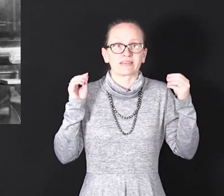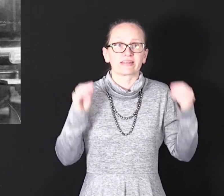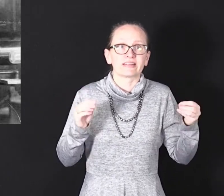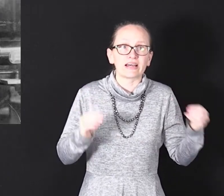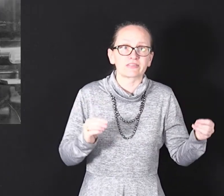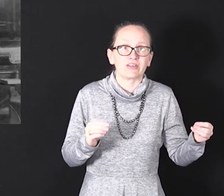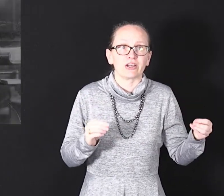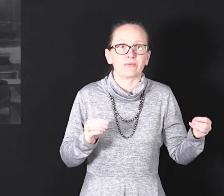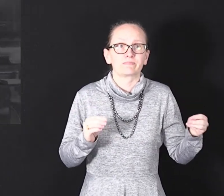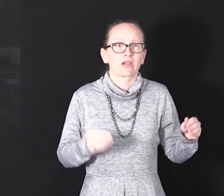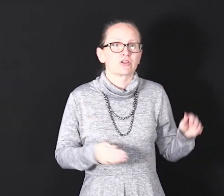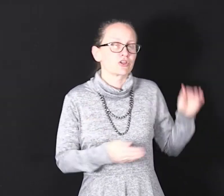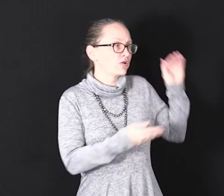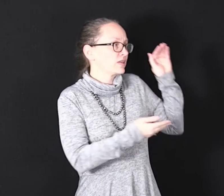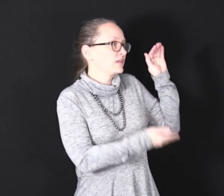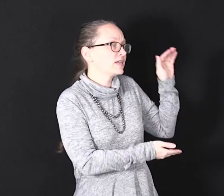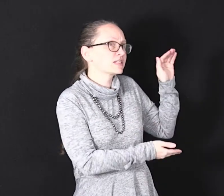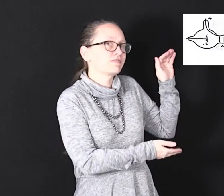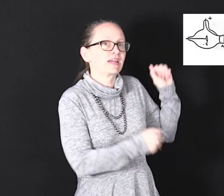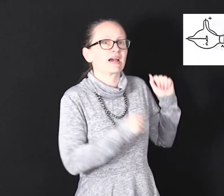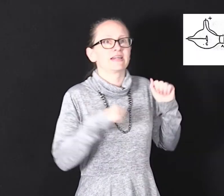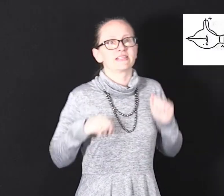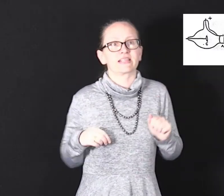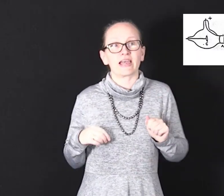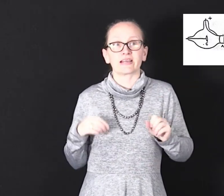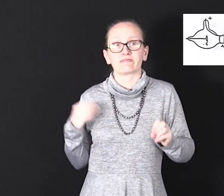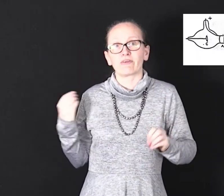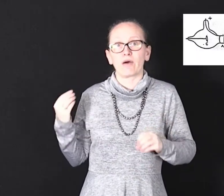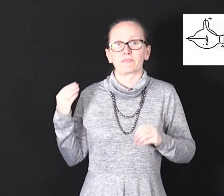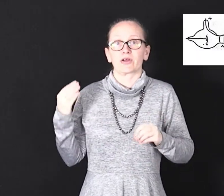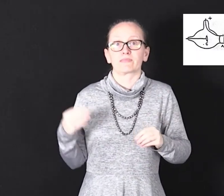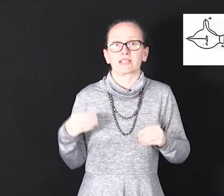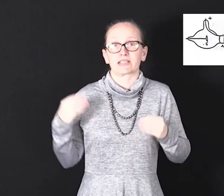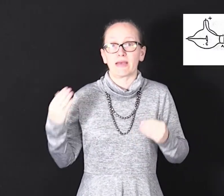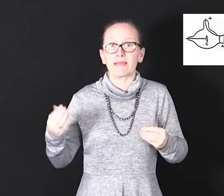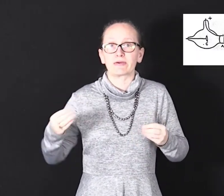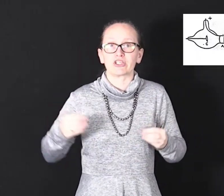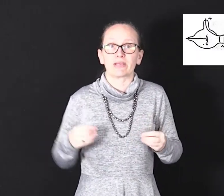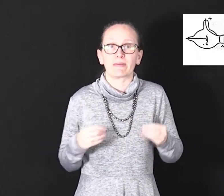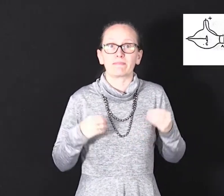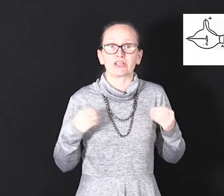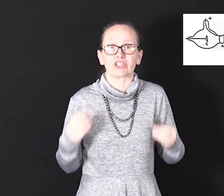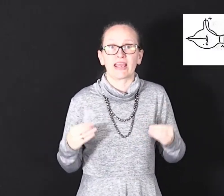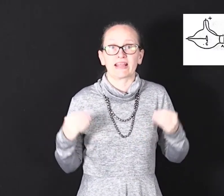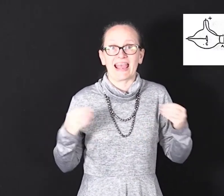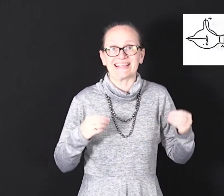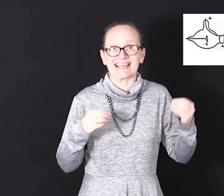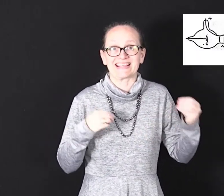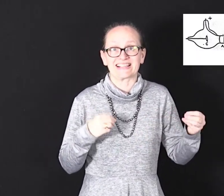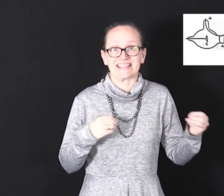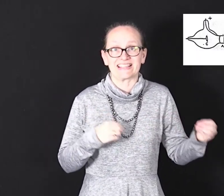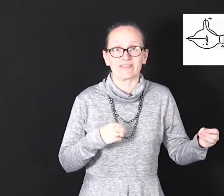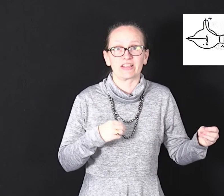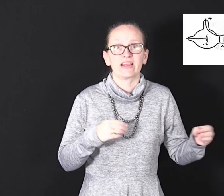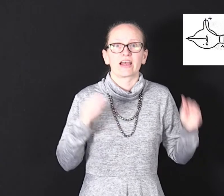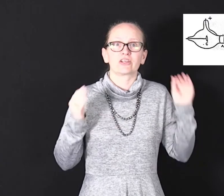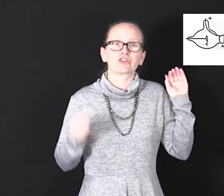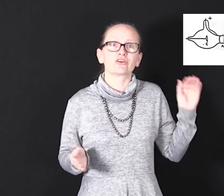the last video. So this figure is taken from Thompson's paper which he published in 1897 and shows